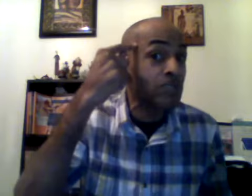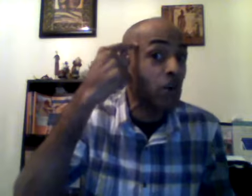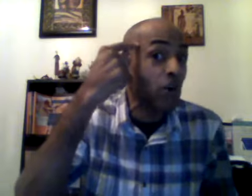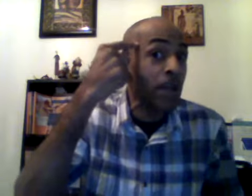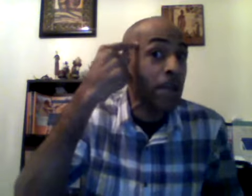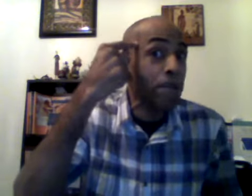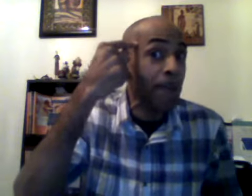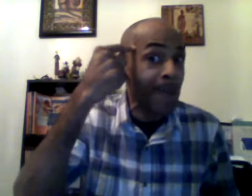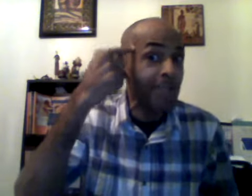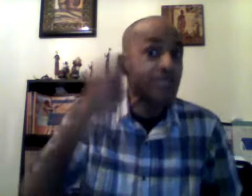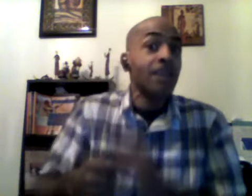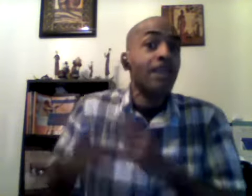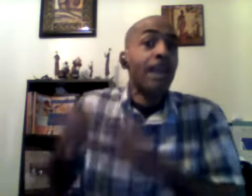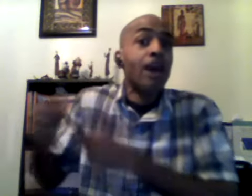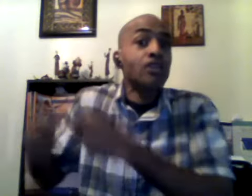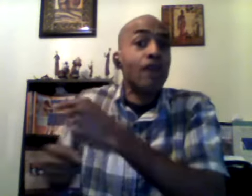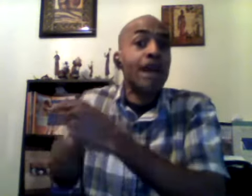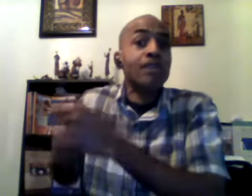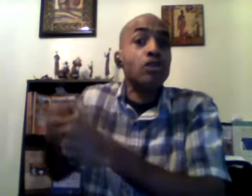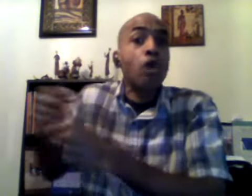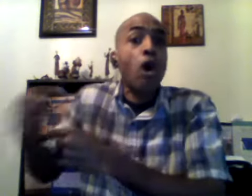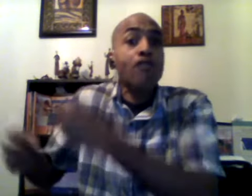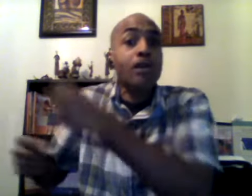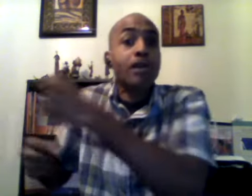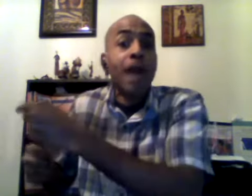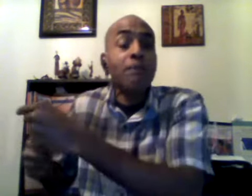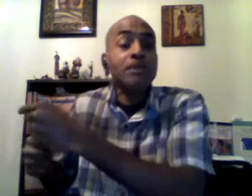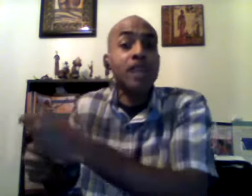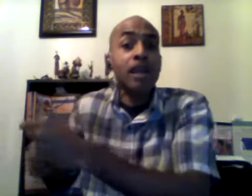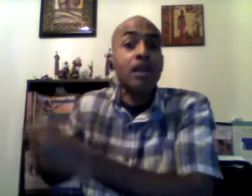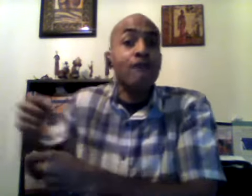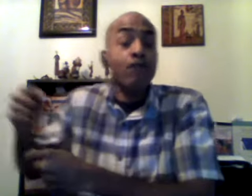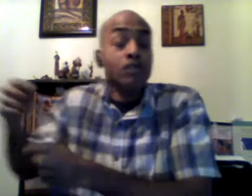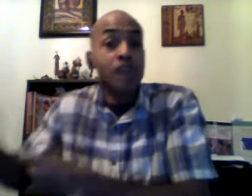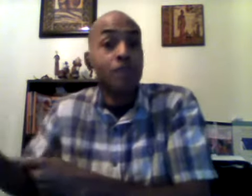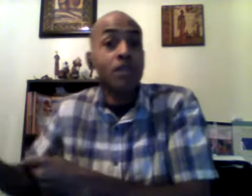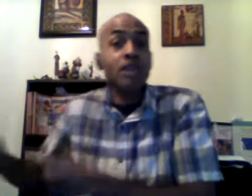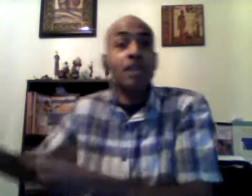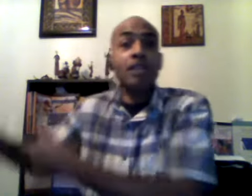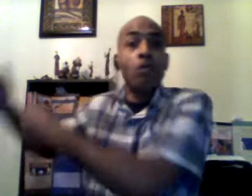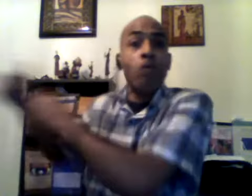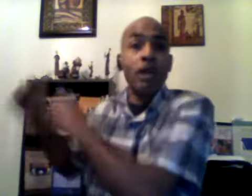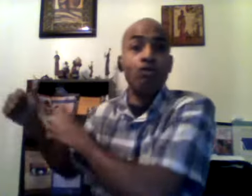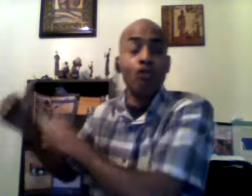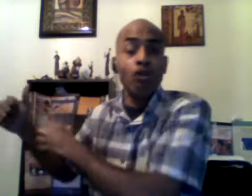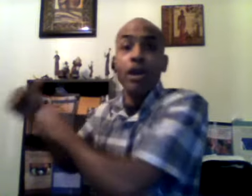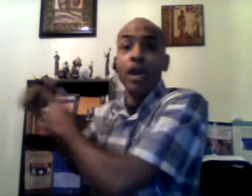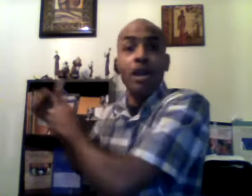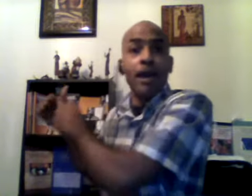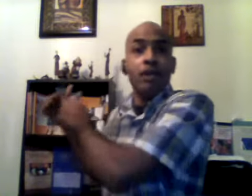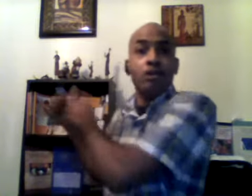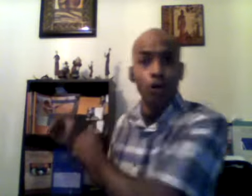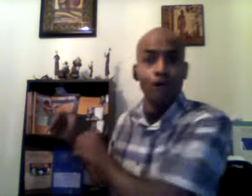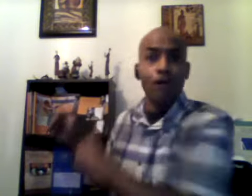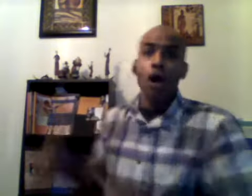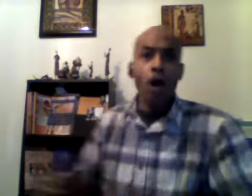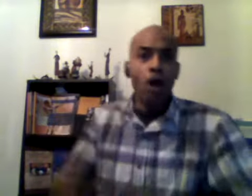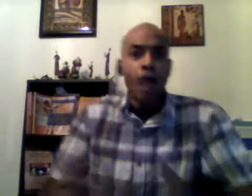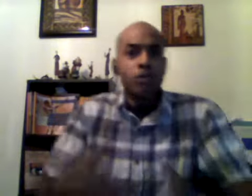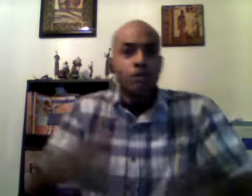imbalance they are trying to overcompensate for something that they went through in their youth oh i was